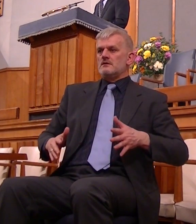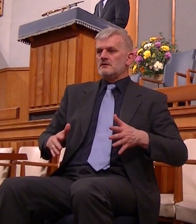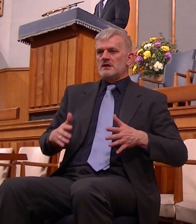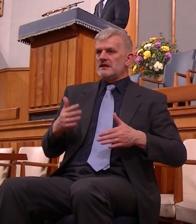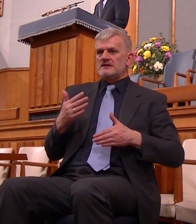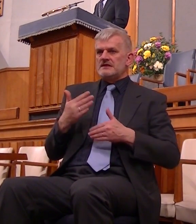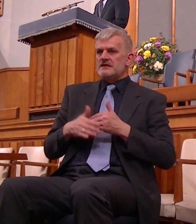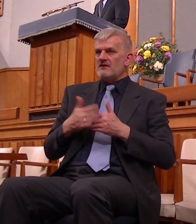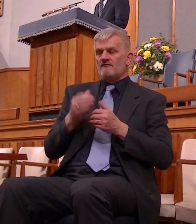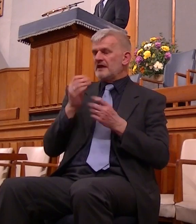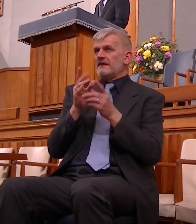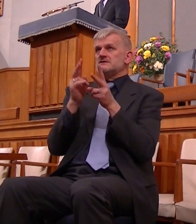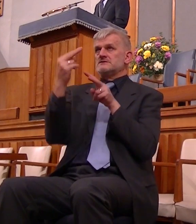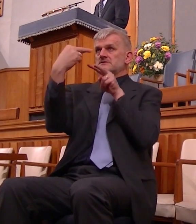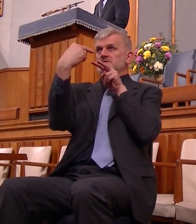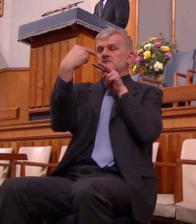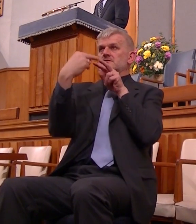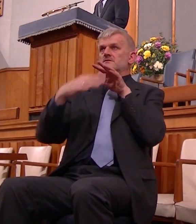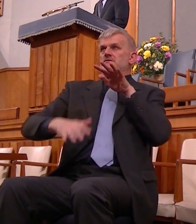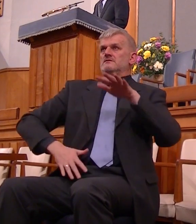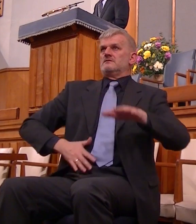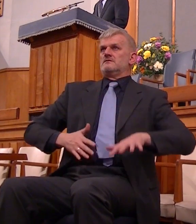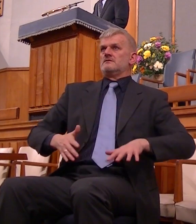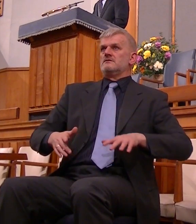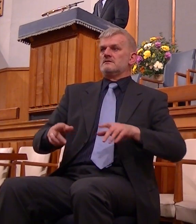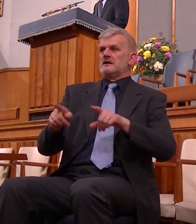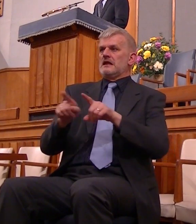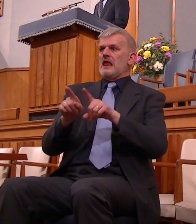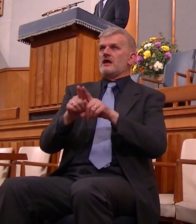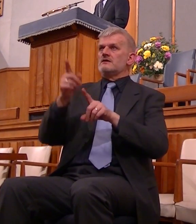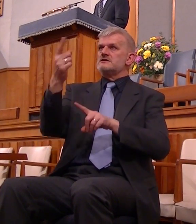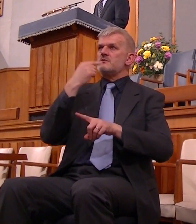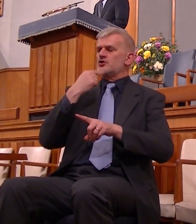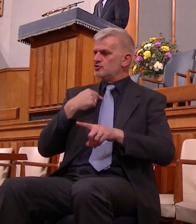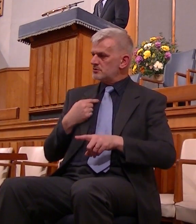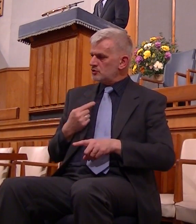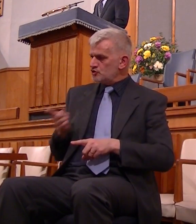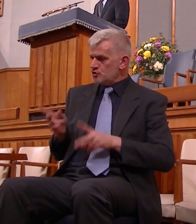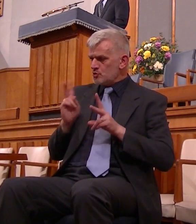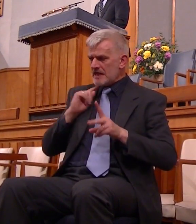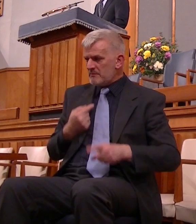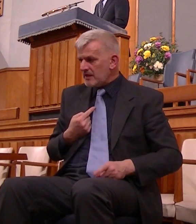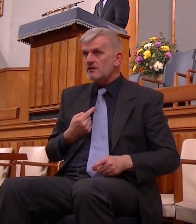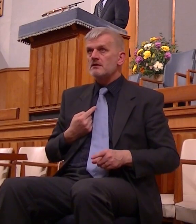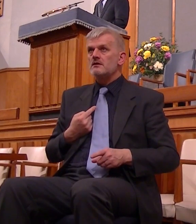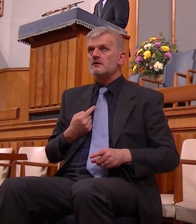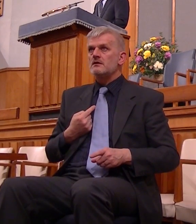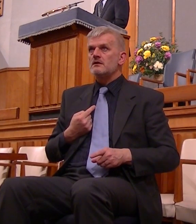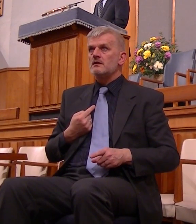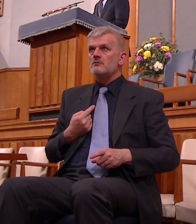can I forget that look it seemed to charge me with his death though not a word he spoke